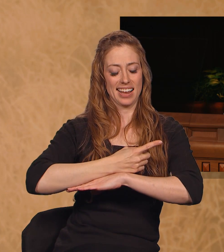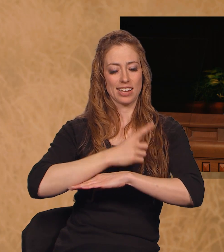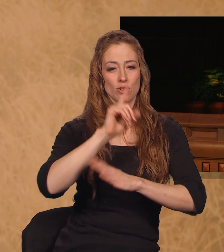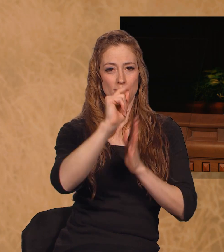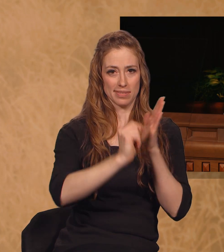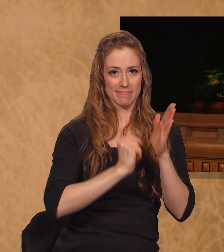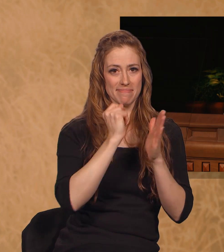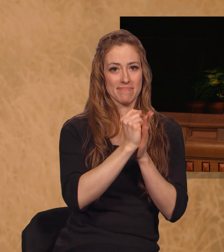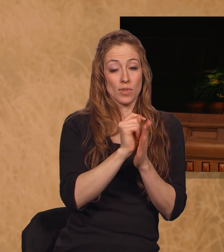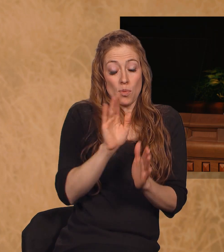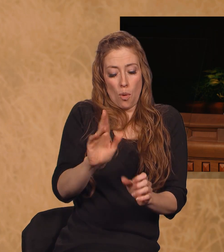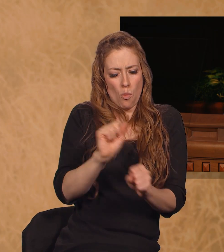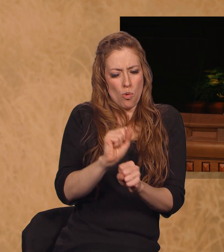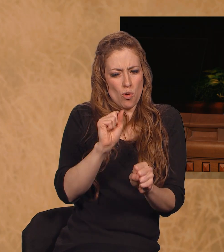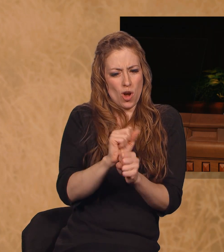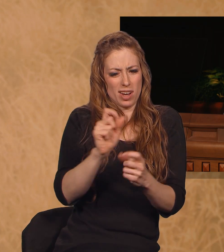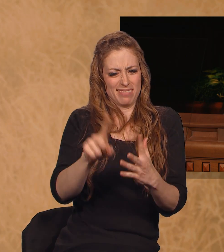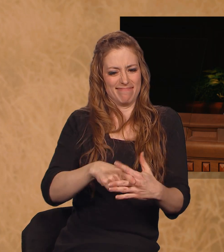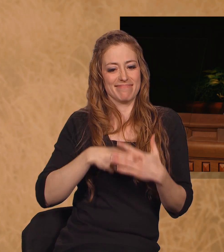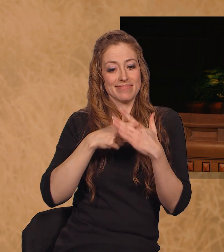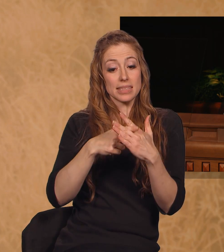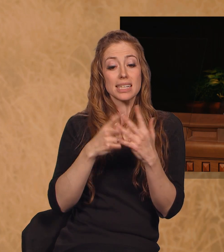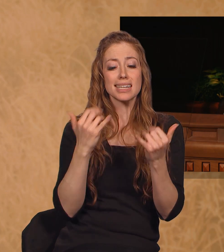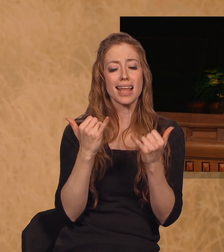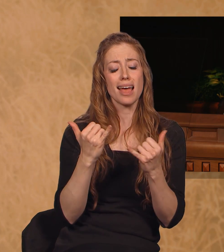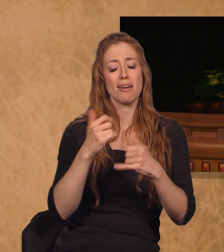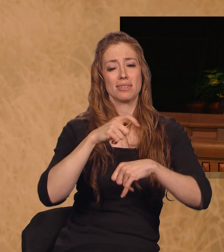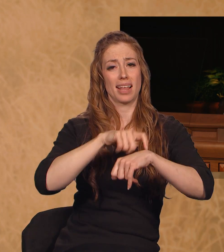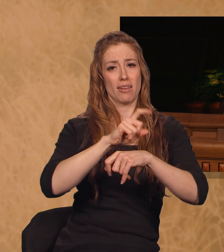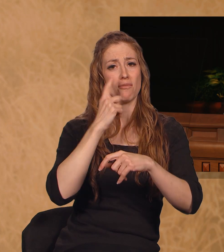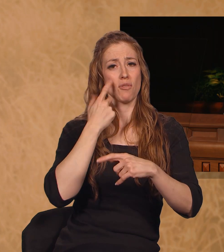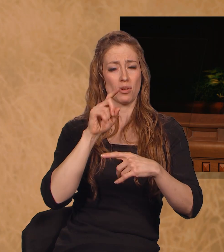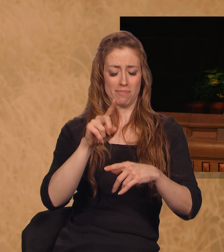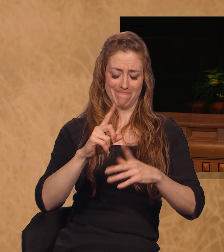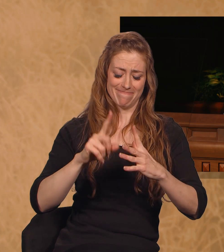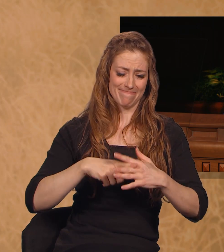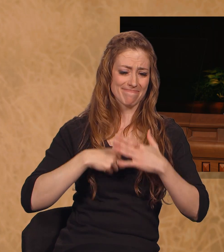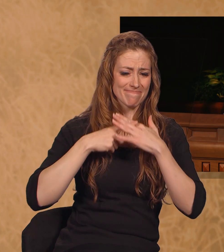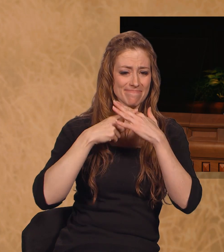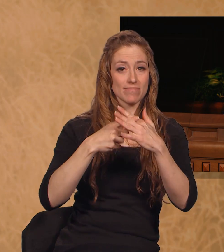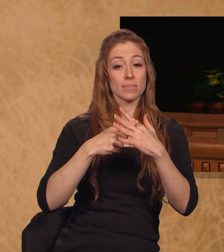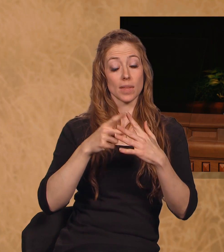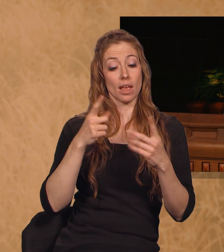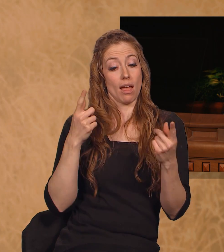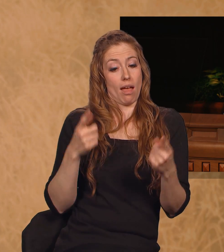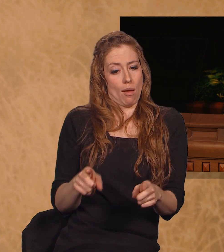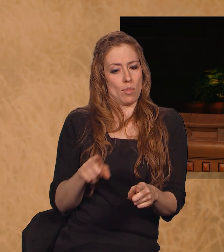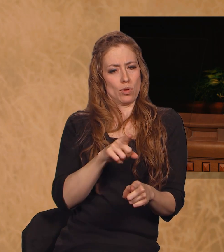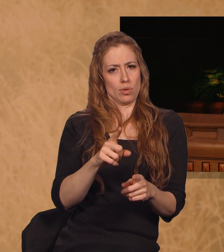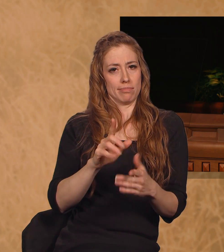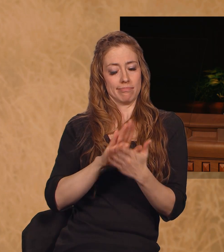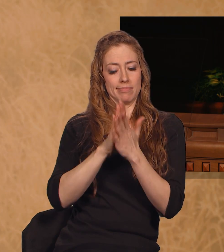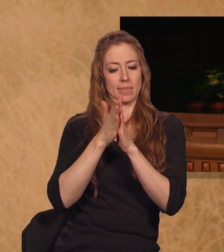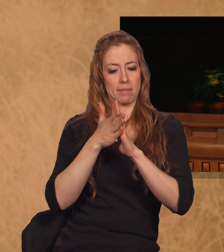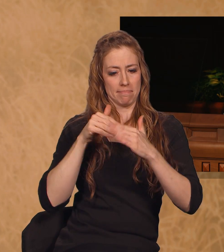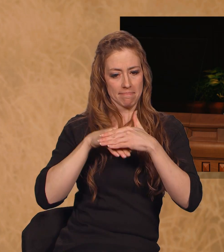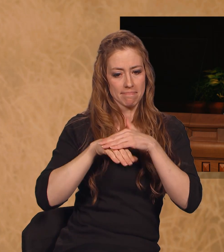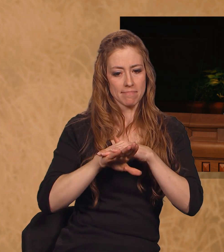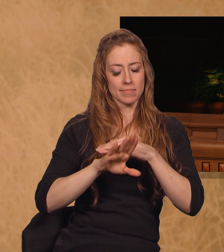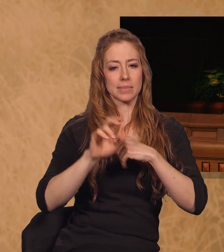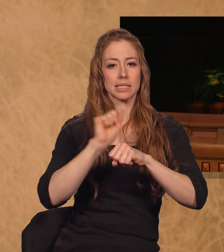Now is the time to be worthy of and obtain a temple recommend. As you do this work, you will become